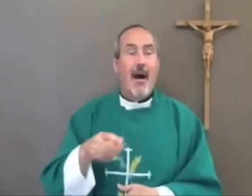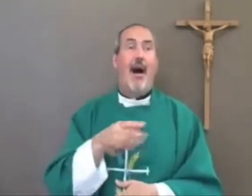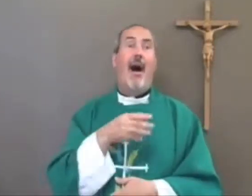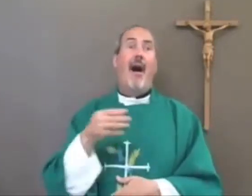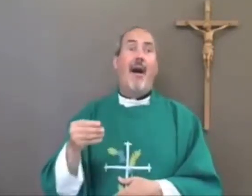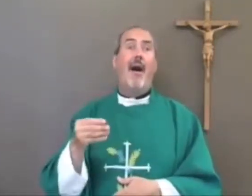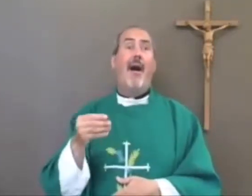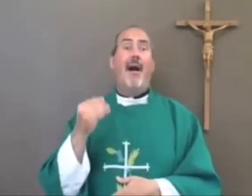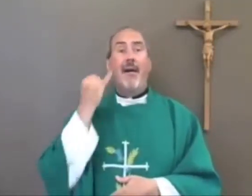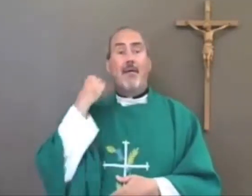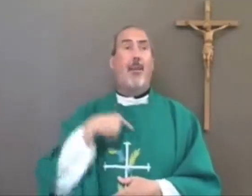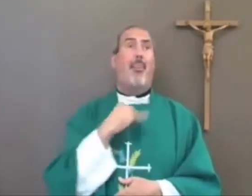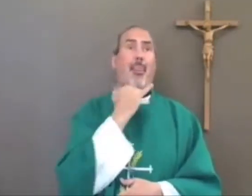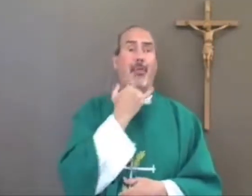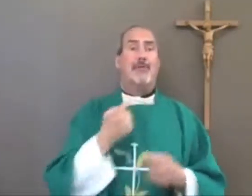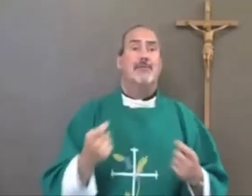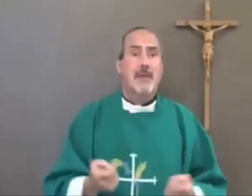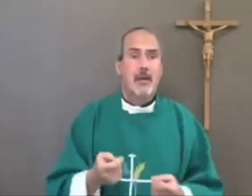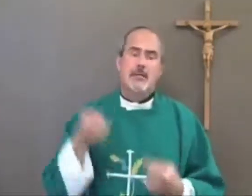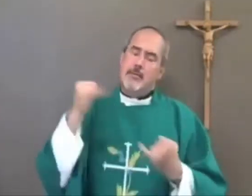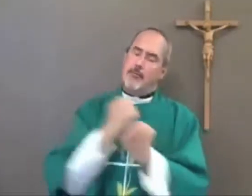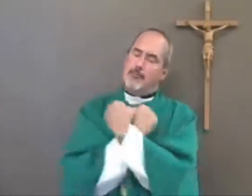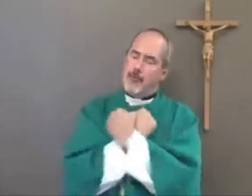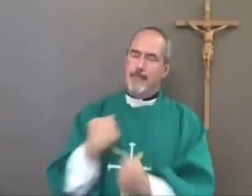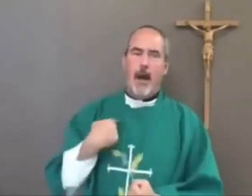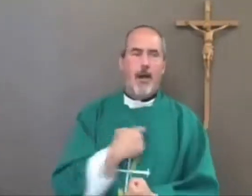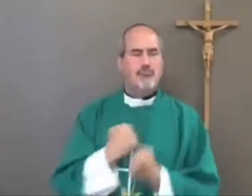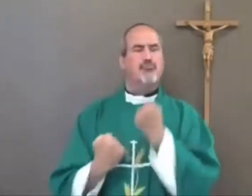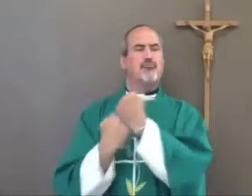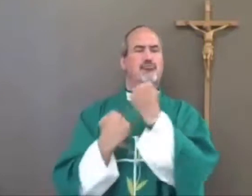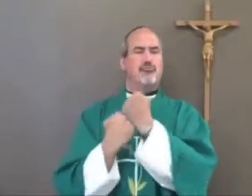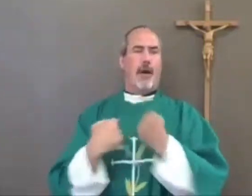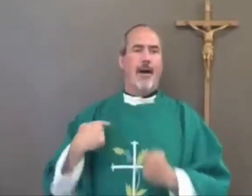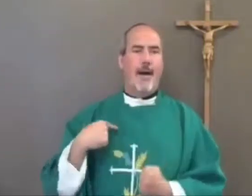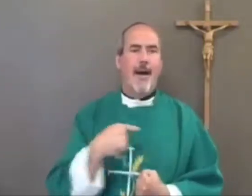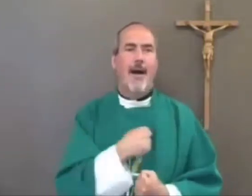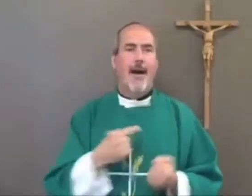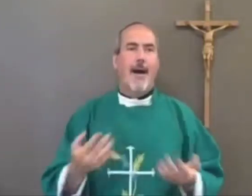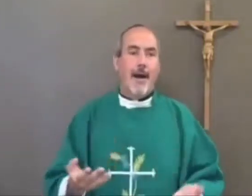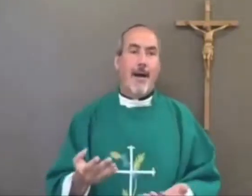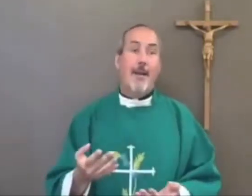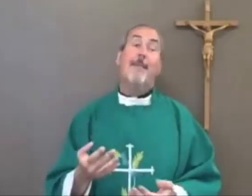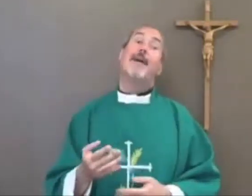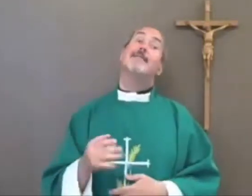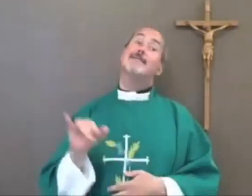us with what we need. And if we sin or falter, He loves us unconditionally.